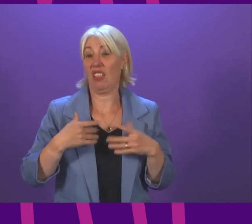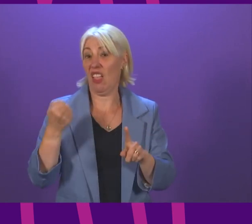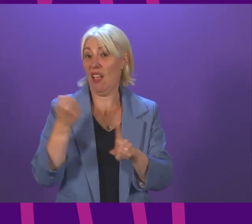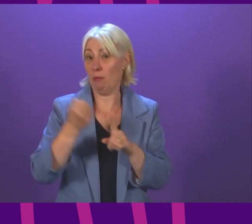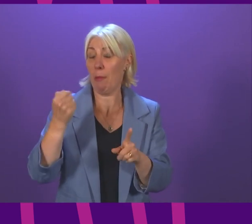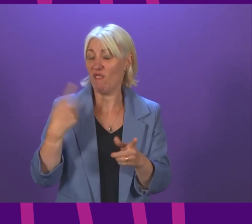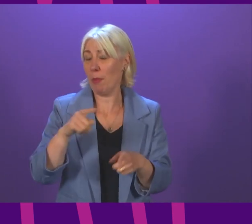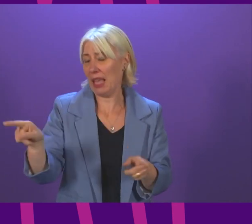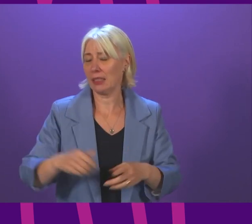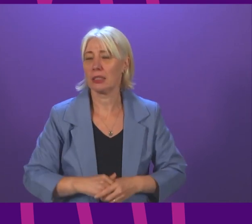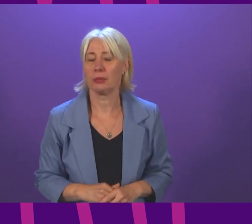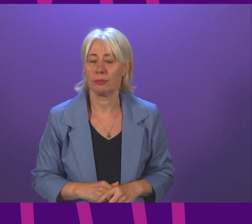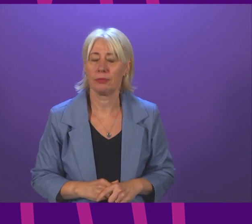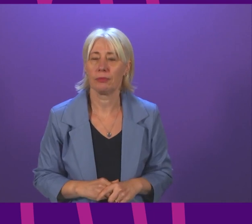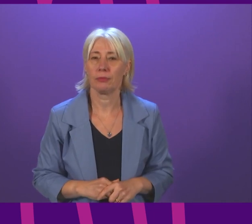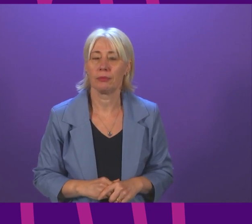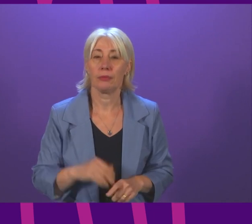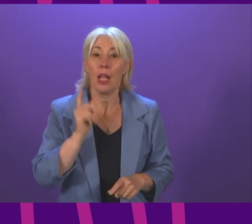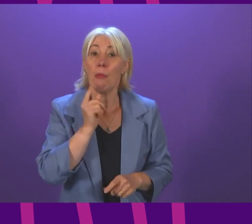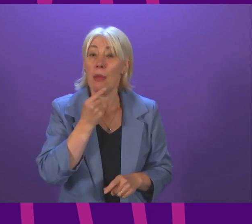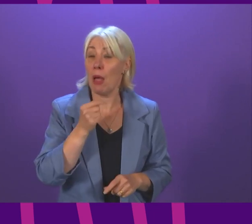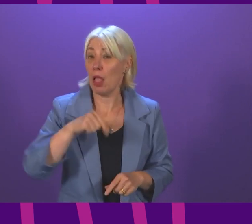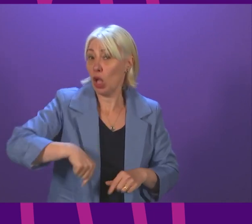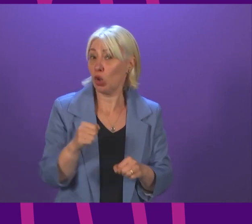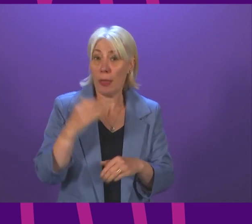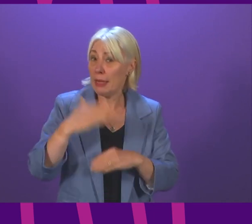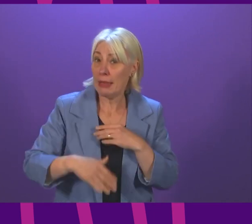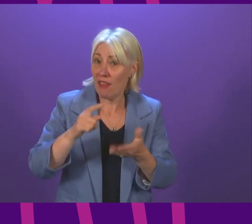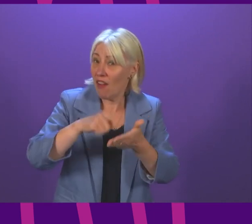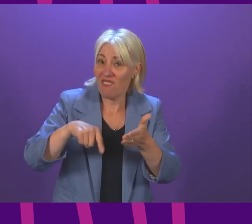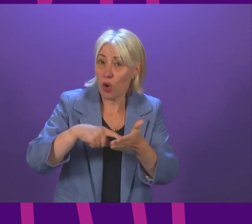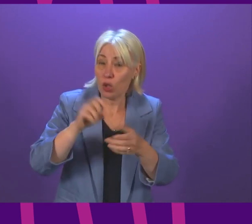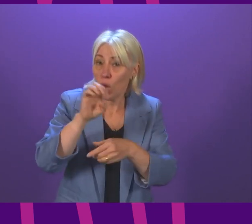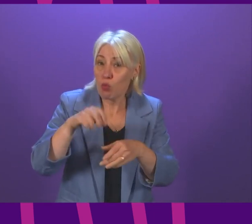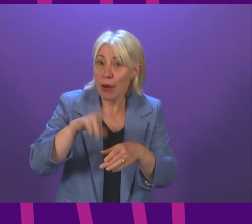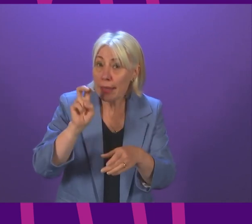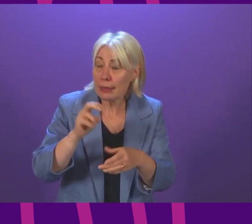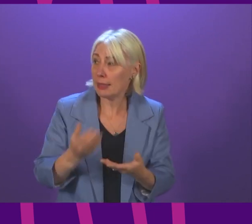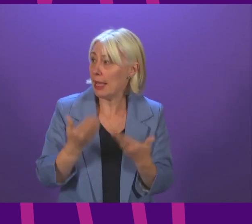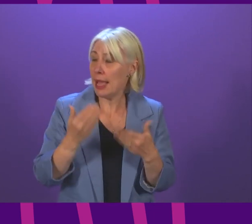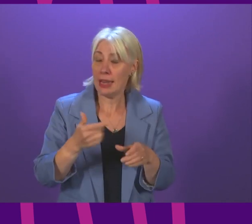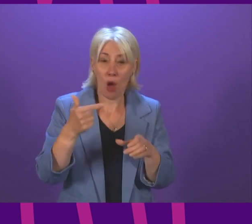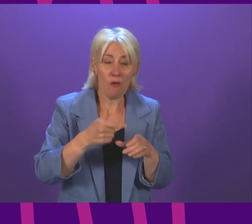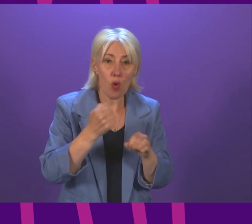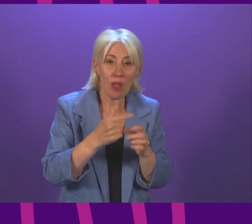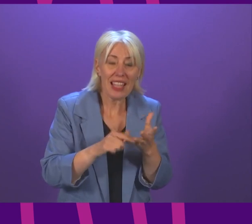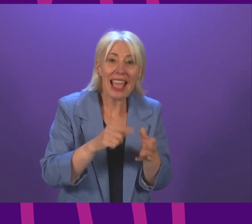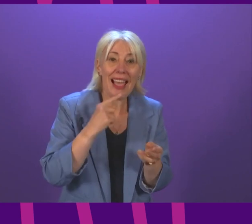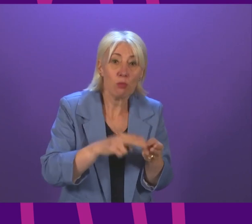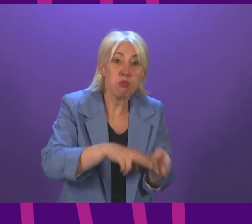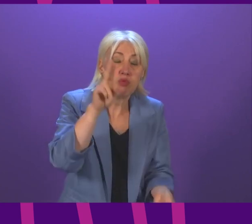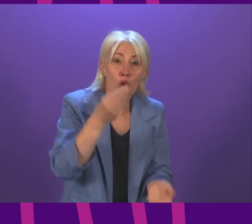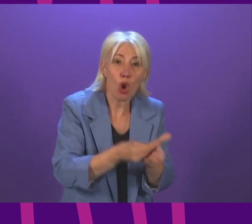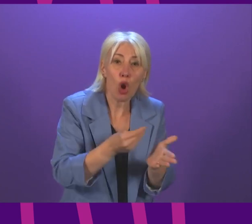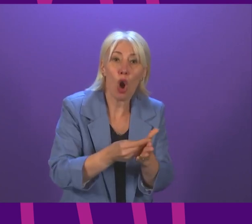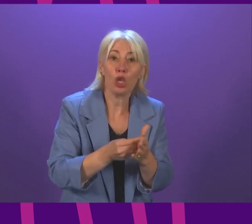Mackay the people of Scotland never voted for Brexit now we're faced with soaring energy prices four courts running dry